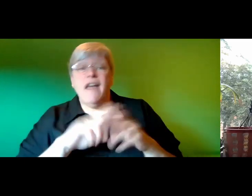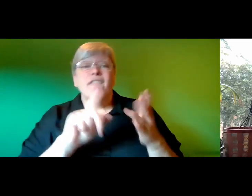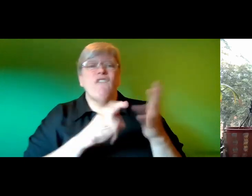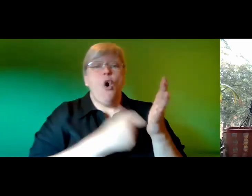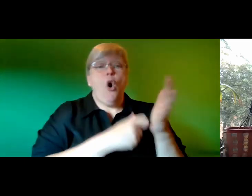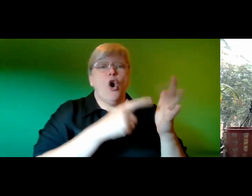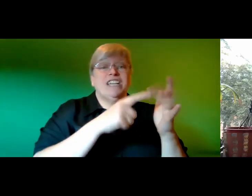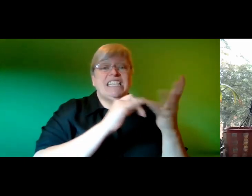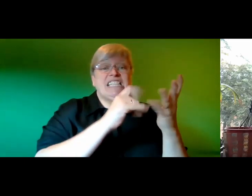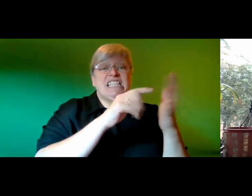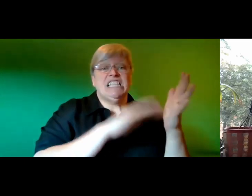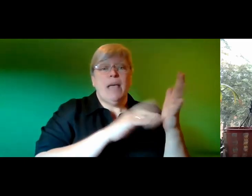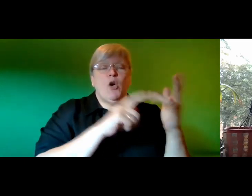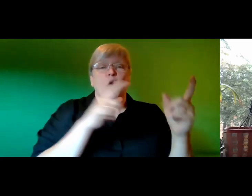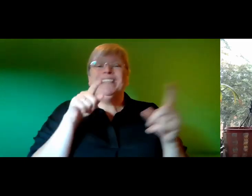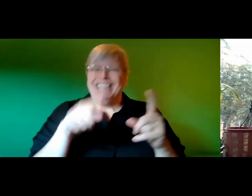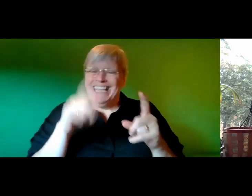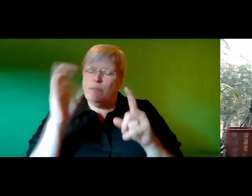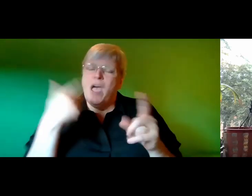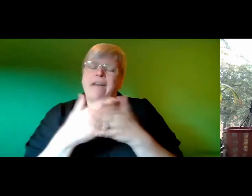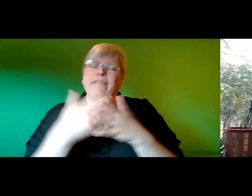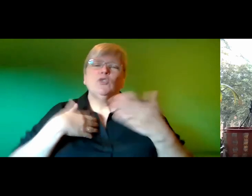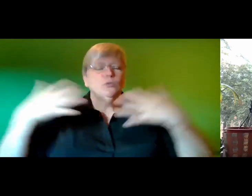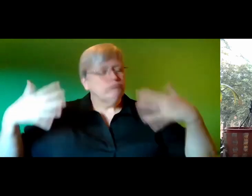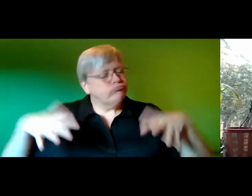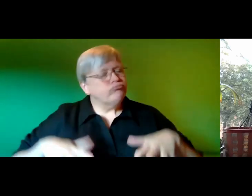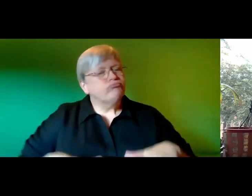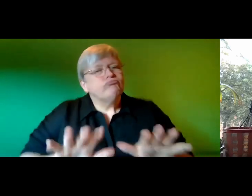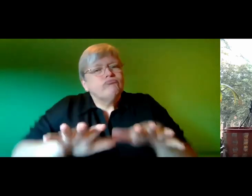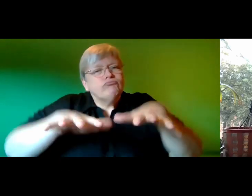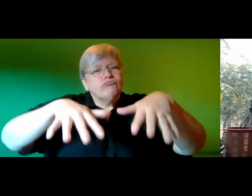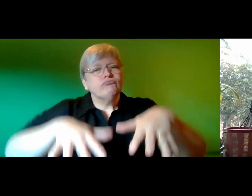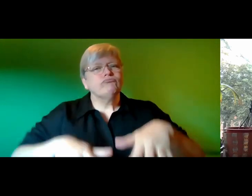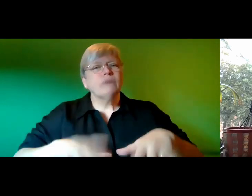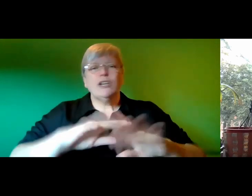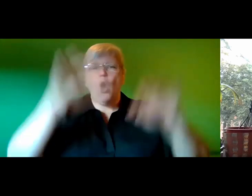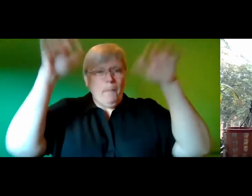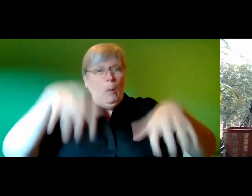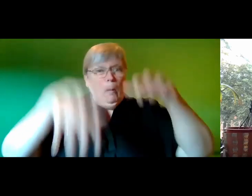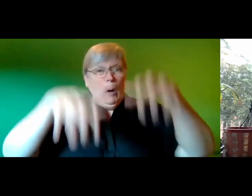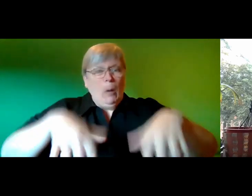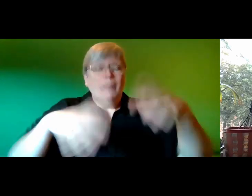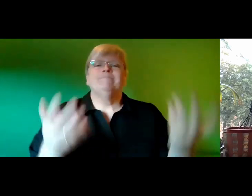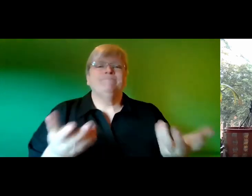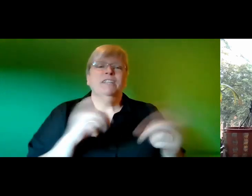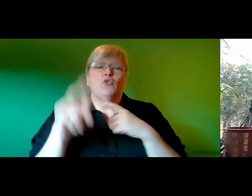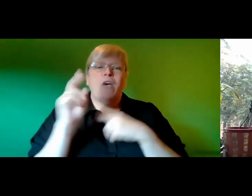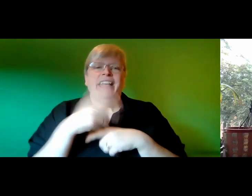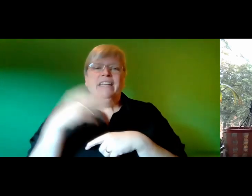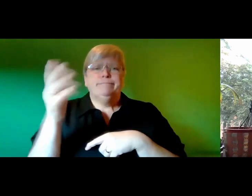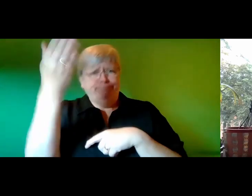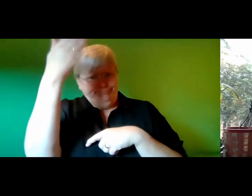way to entice the sound out of the keys move into the keys not on top of them try again she waved her arm